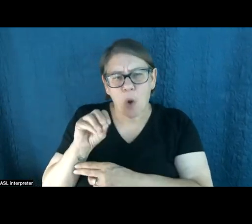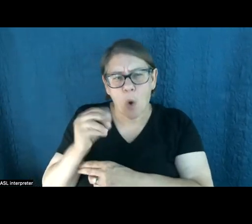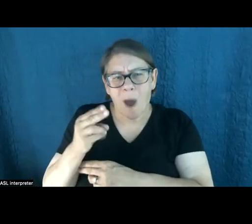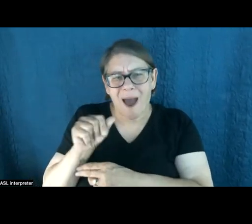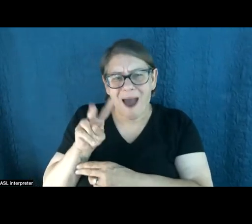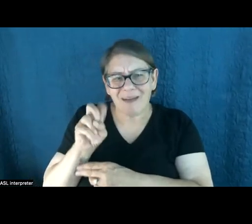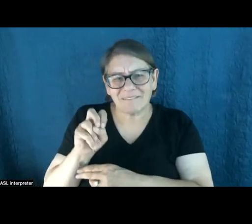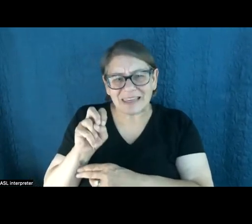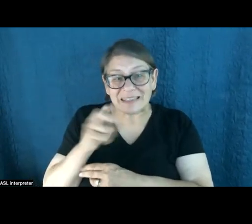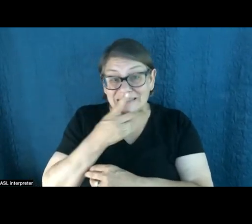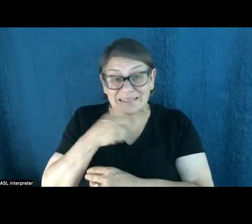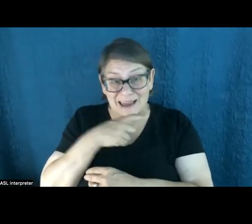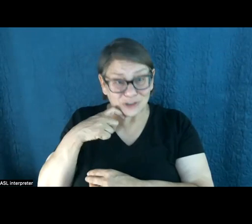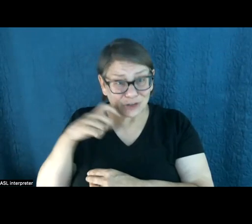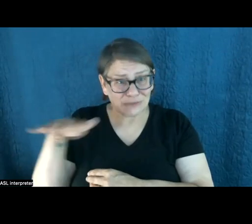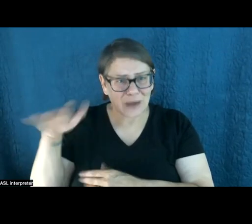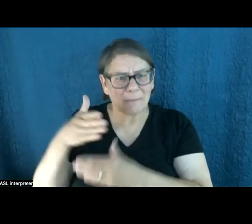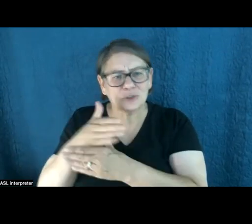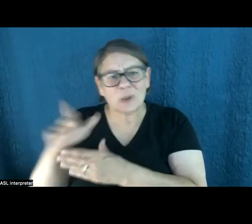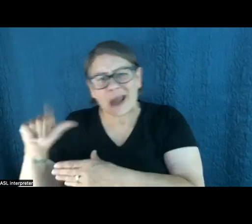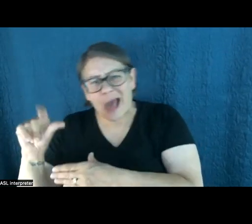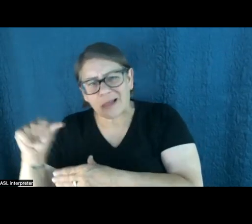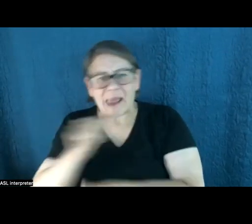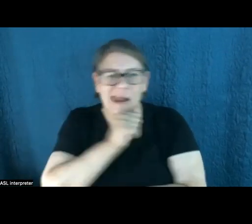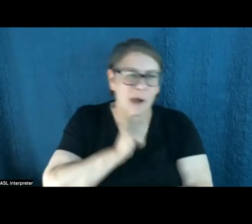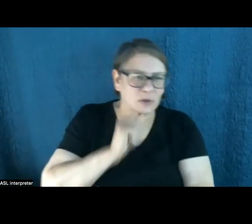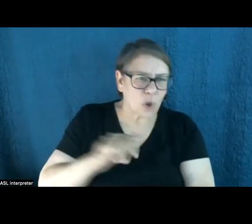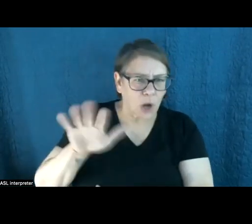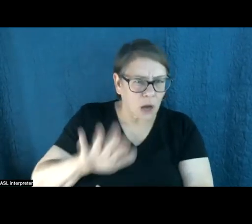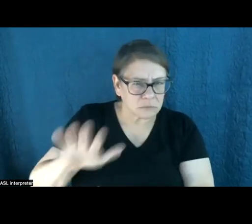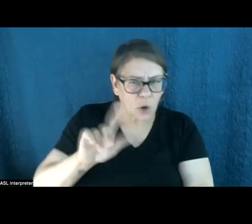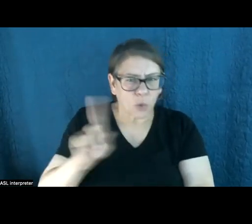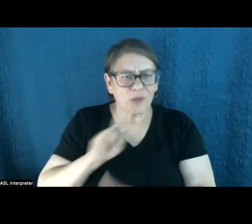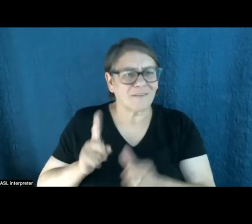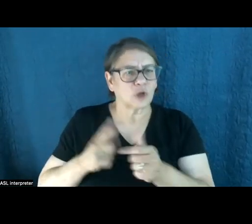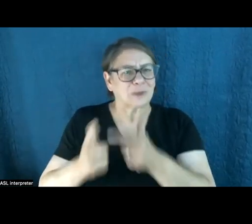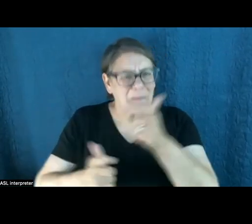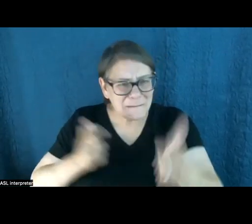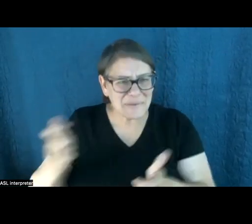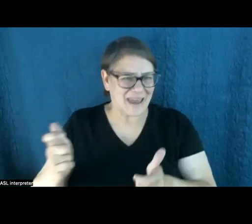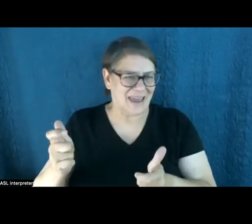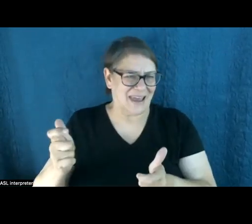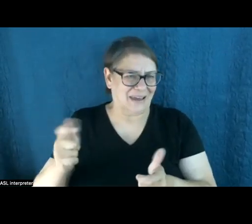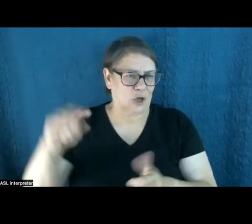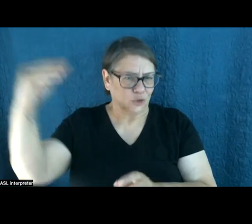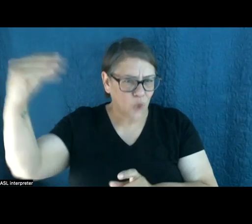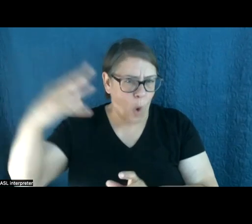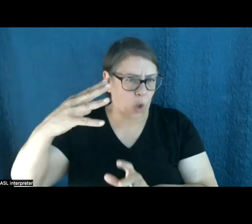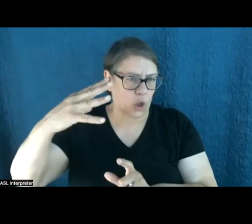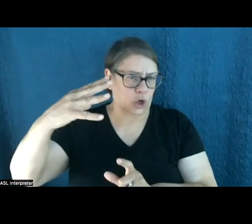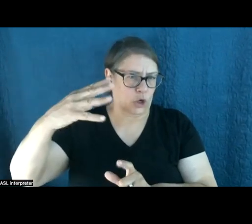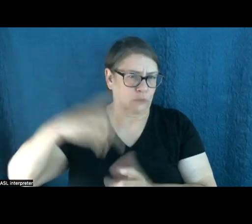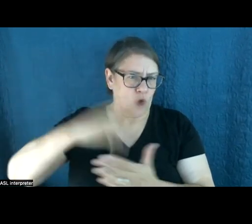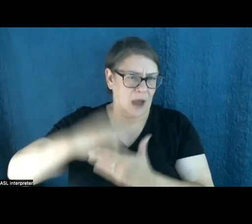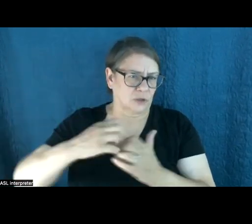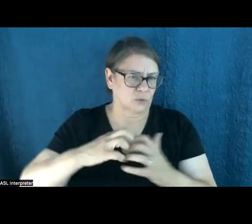between, you know, Los Angeles and Arizona, that the first really big large scale solar projects were being